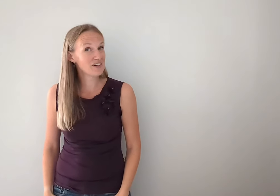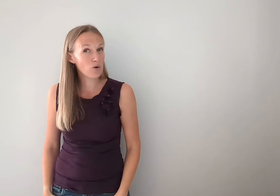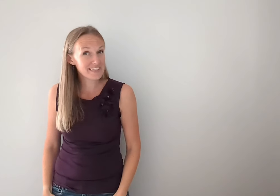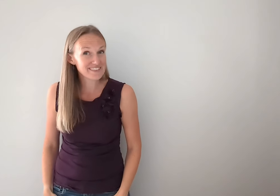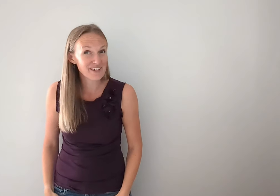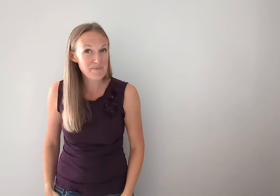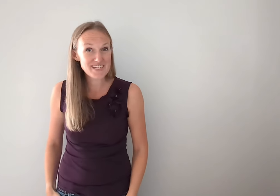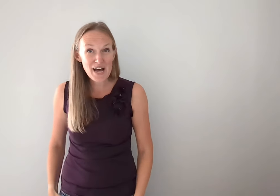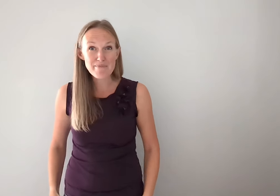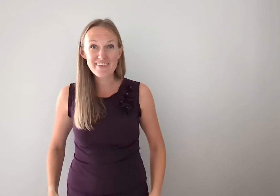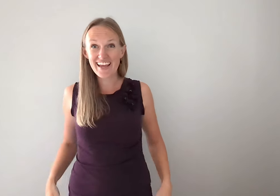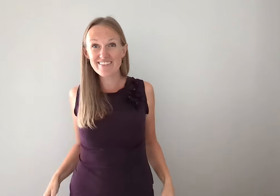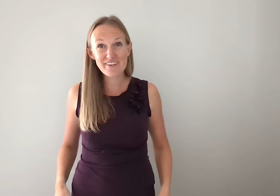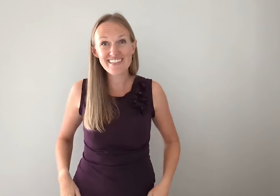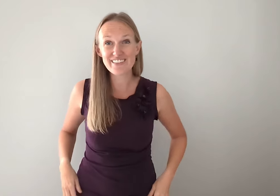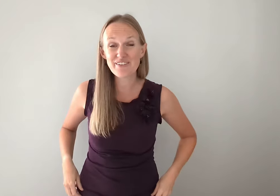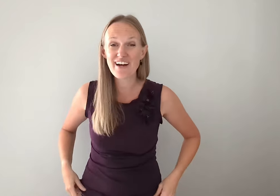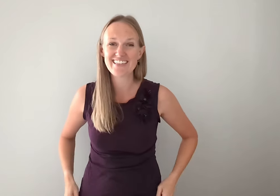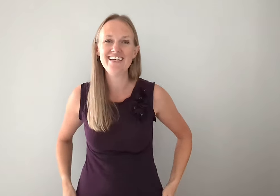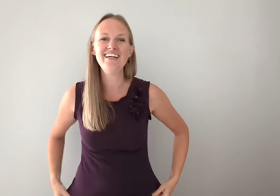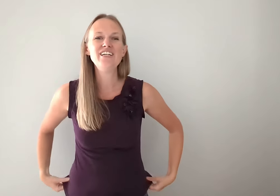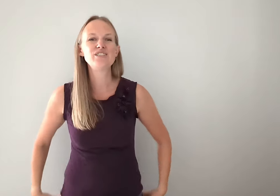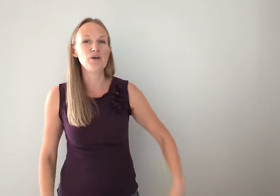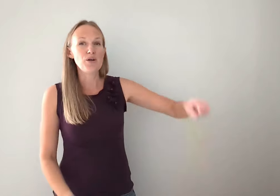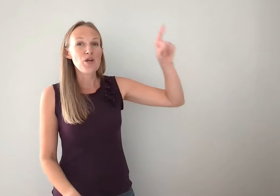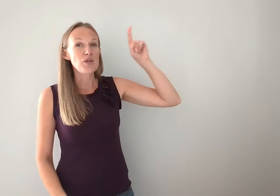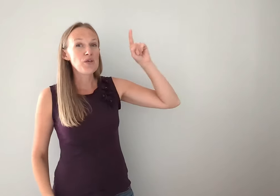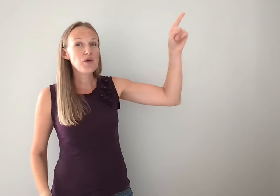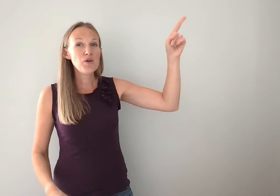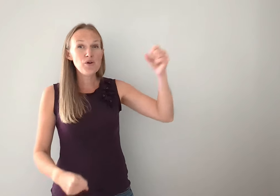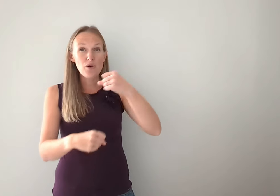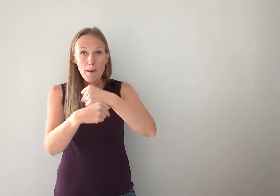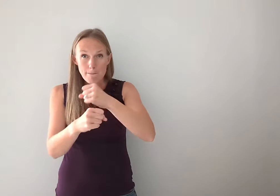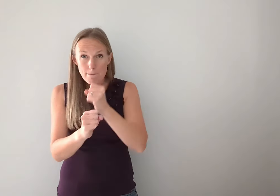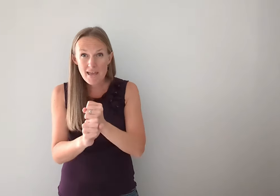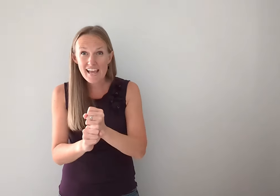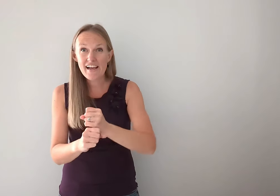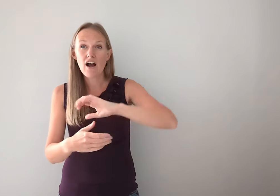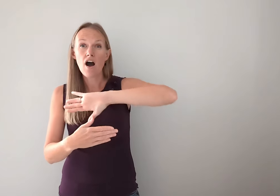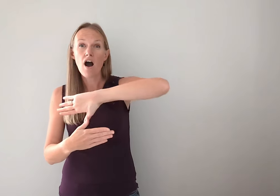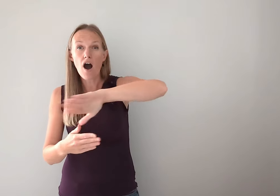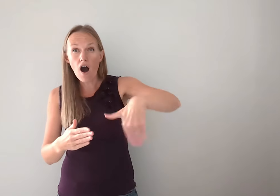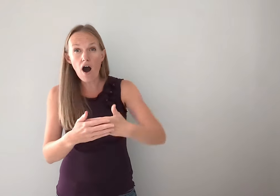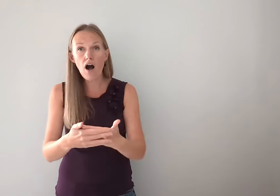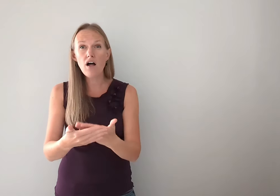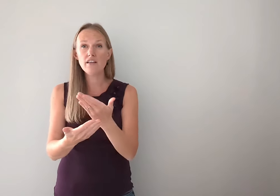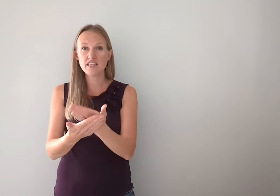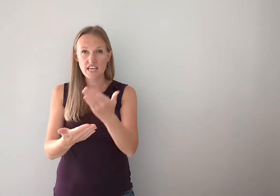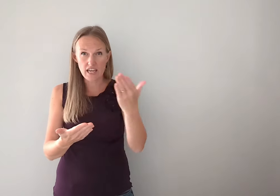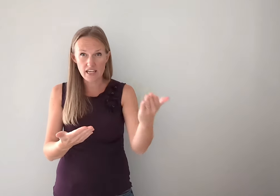the chorus from the top. Okay, everyone. You're doing great. So you make all things